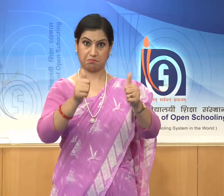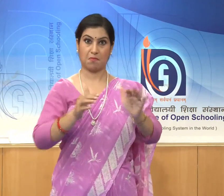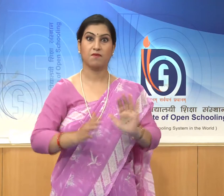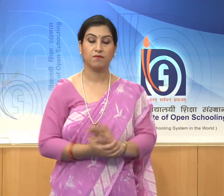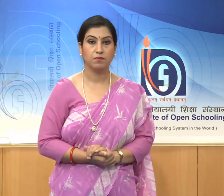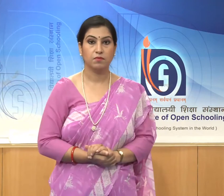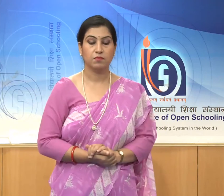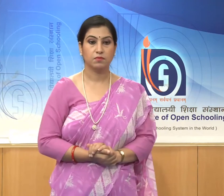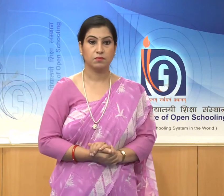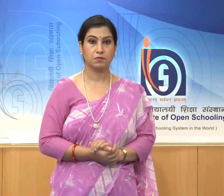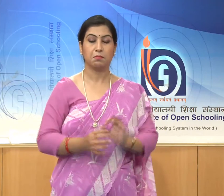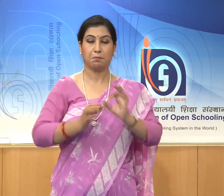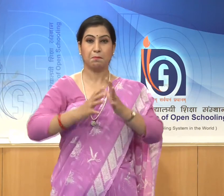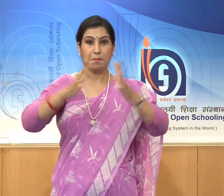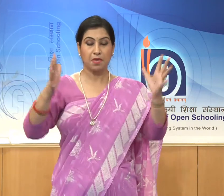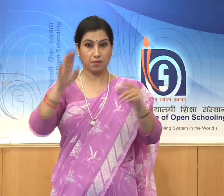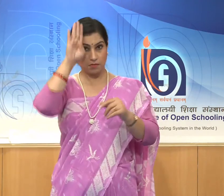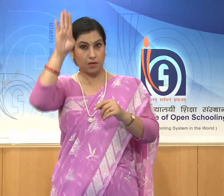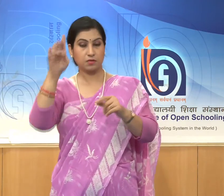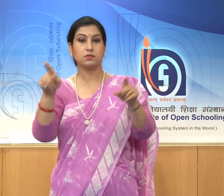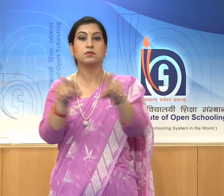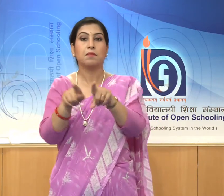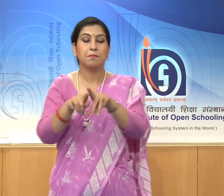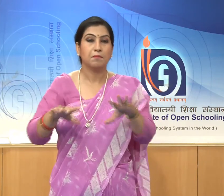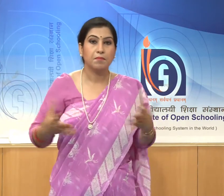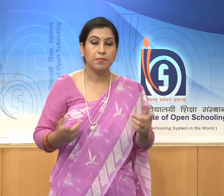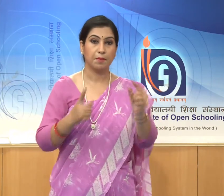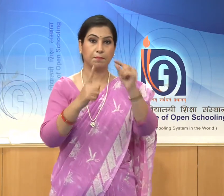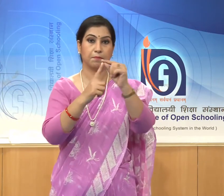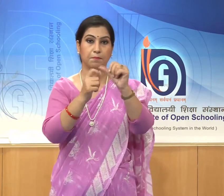Major dynasties like Pallavas,